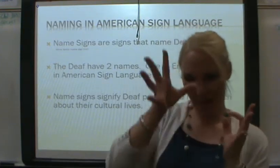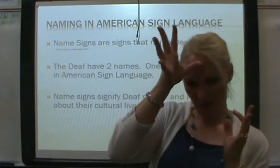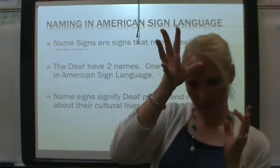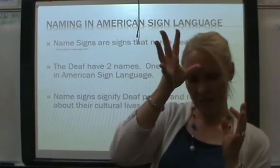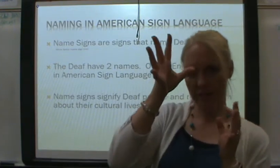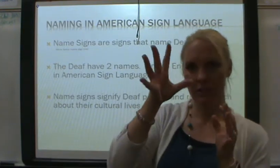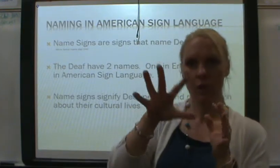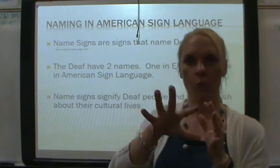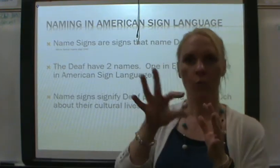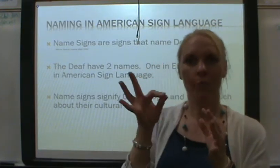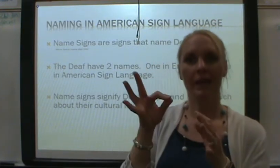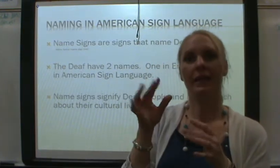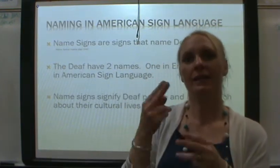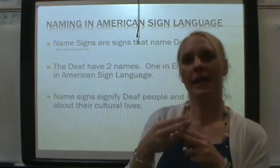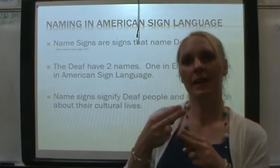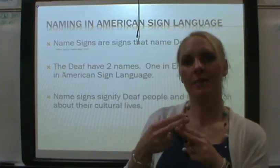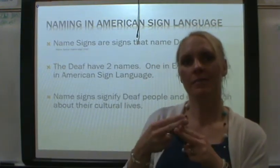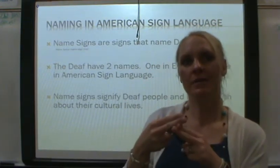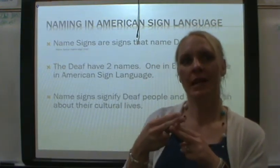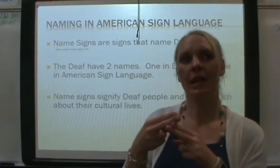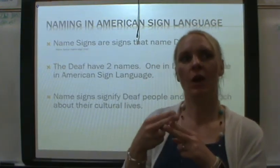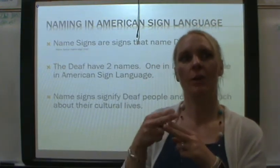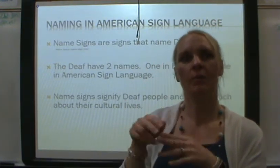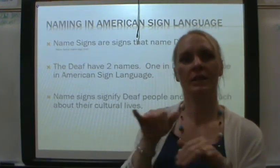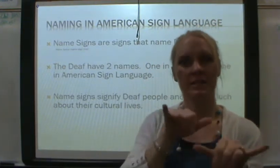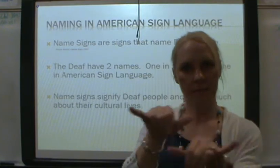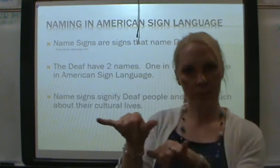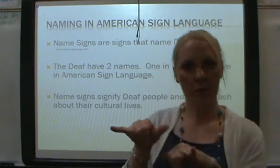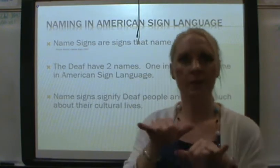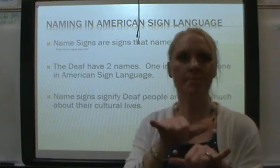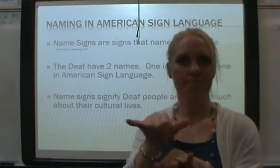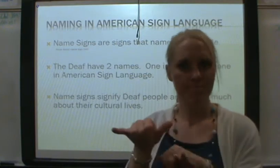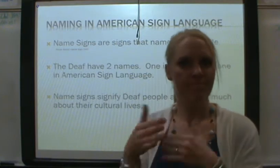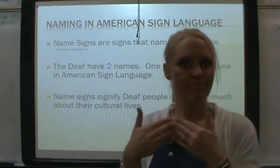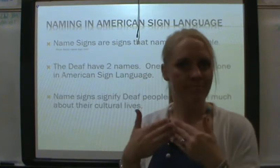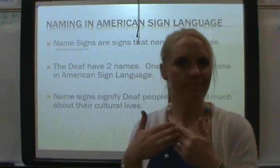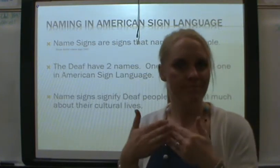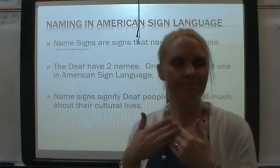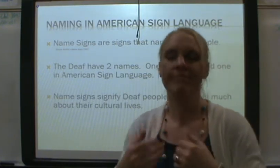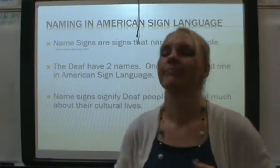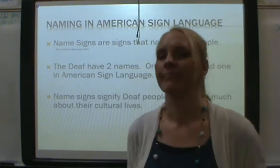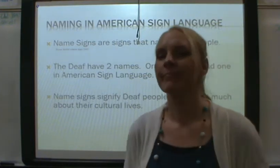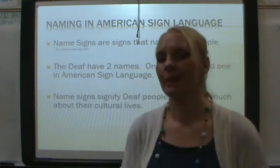parents will pick names that are pretty similar. Right?